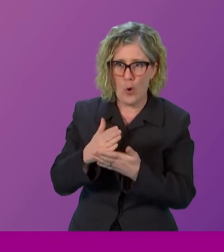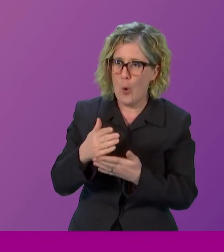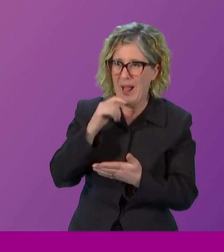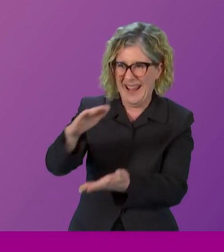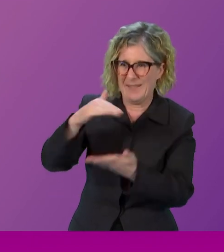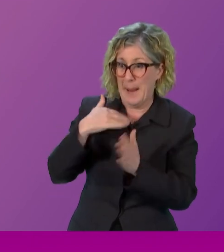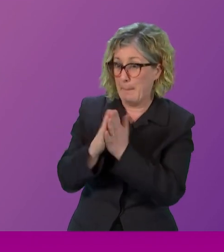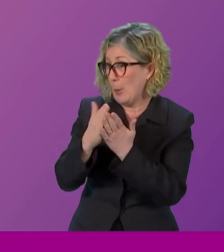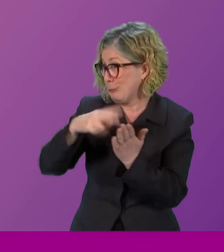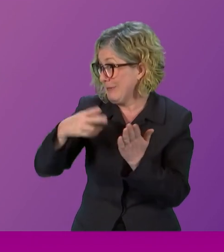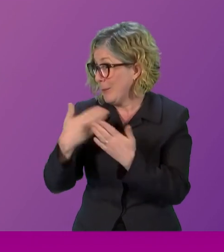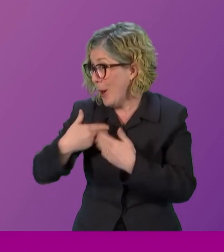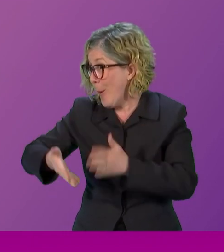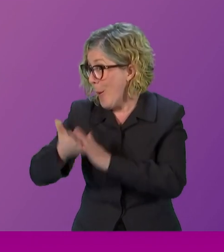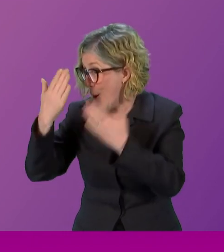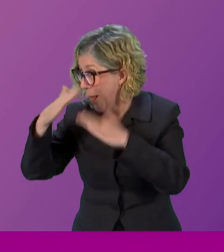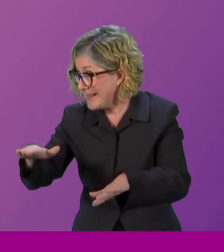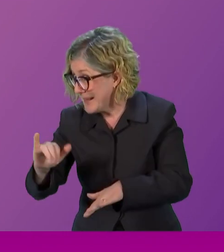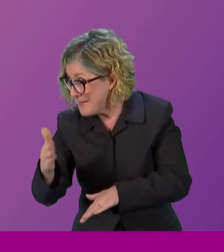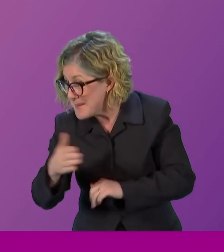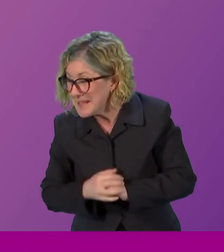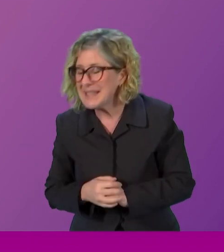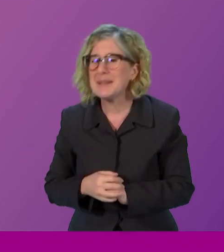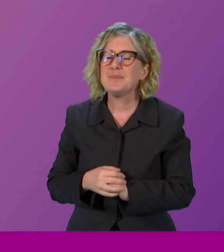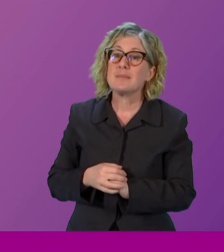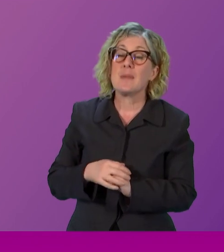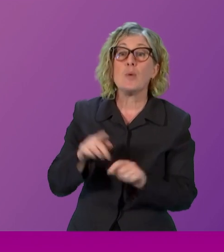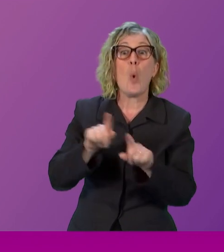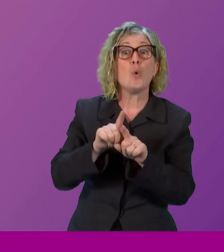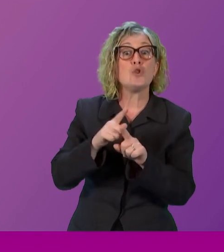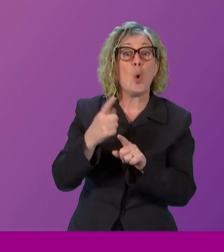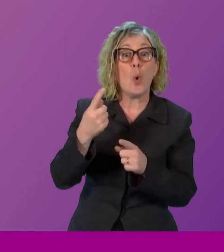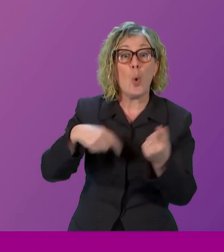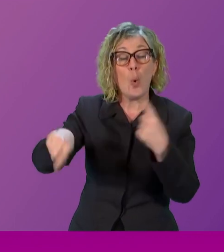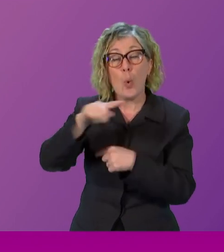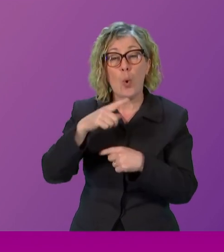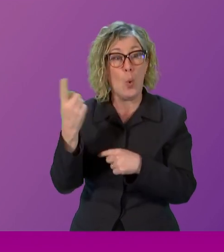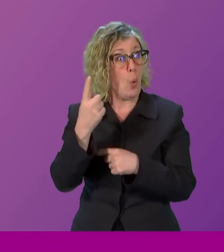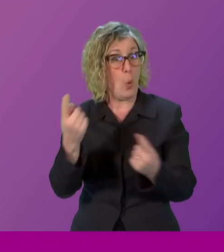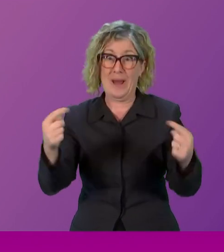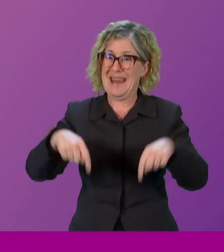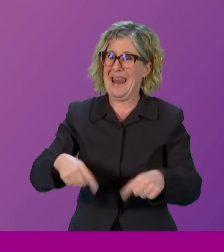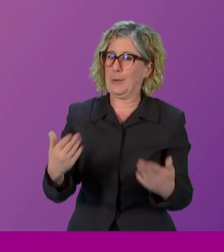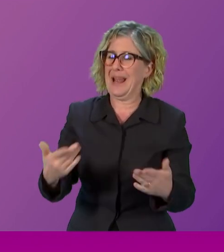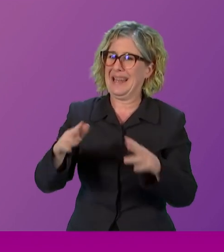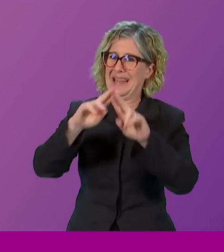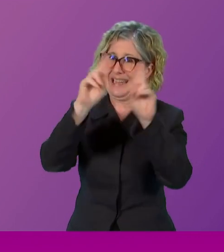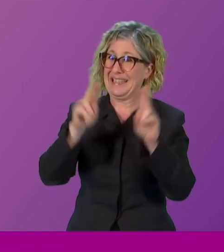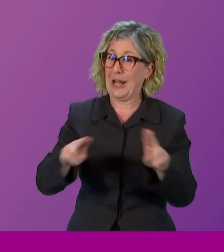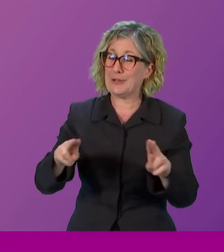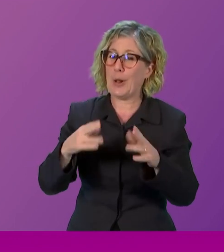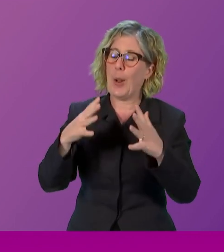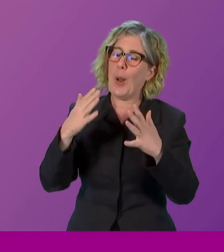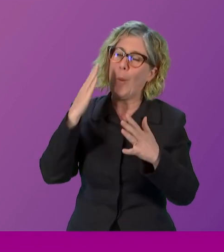And all the people that took part in our International Women's Day video, and also our